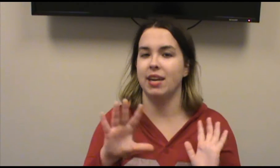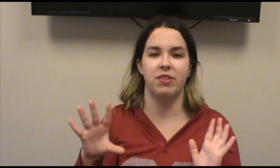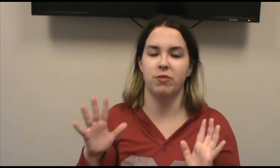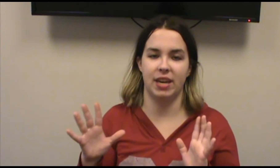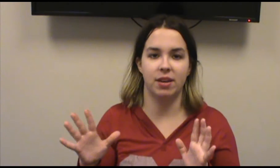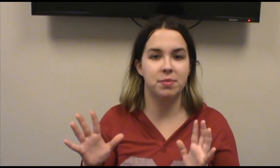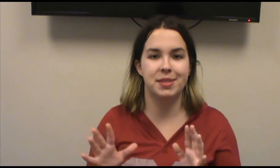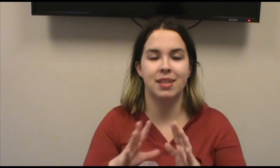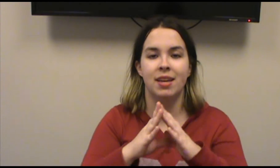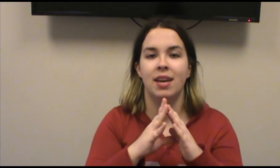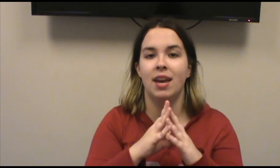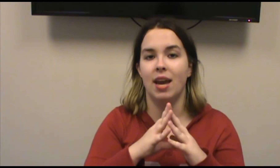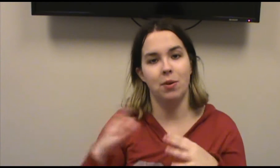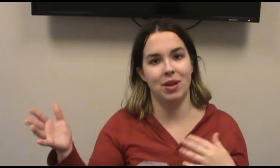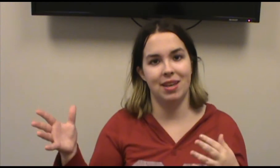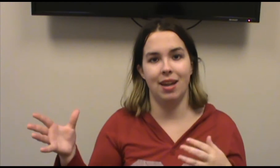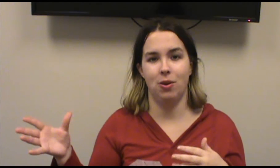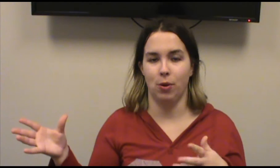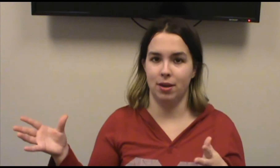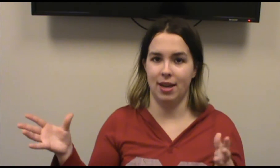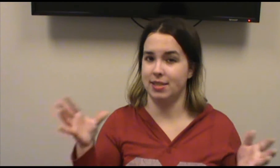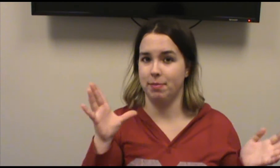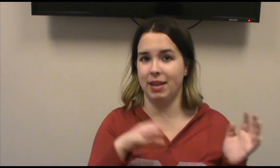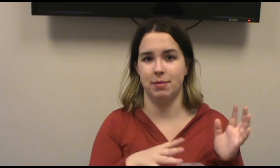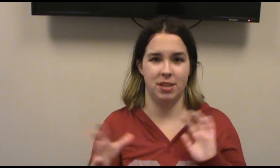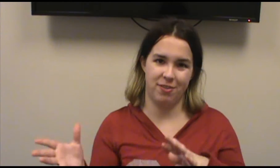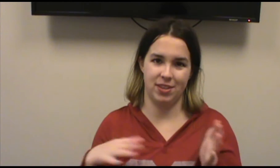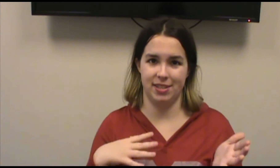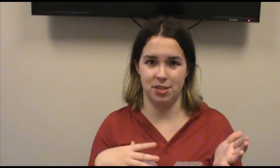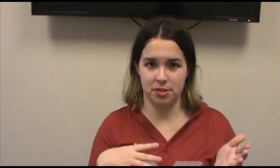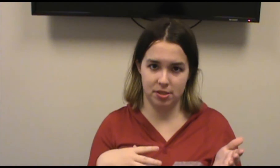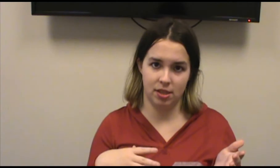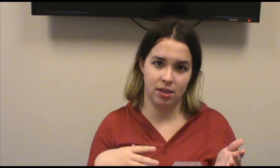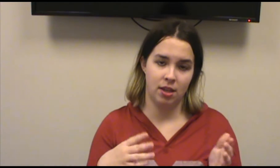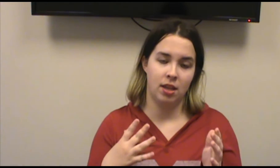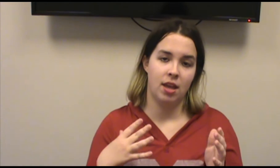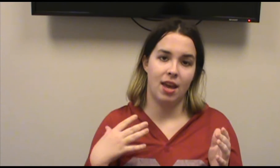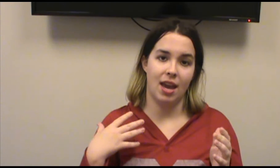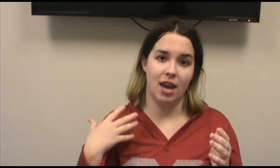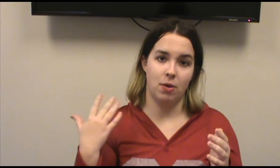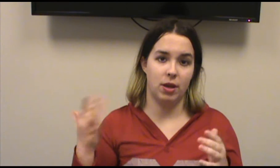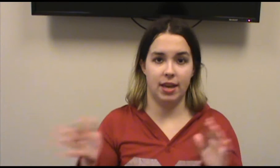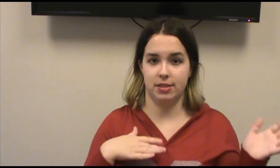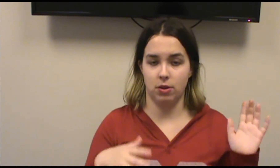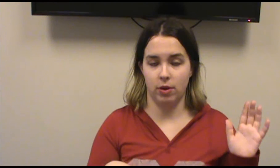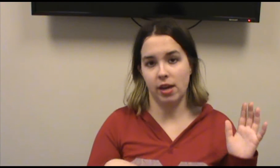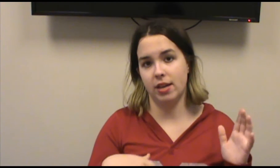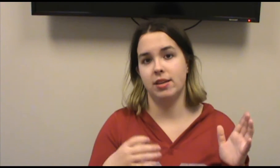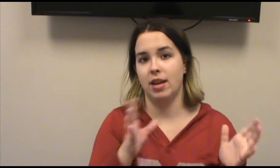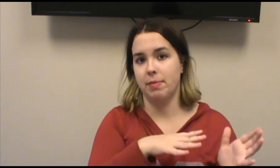of new victims, and with that Goran has to make some tough decisions, and while that's all going on, Nygma